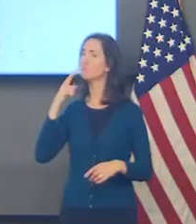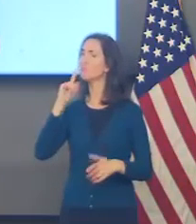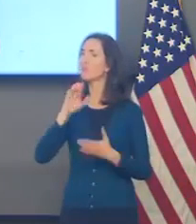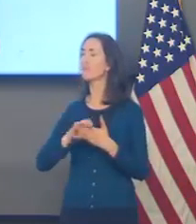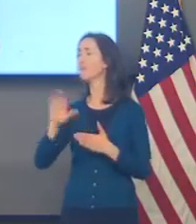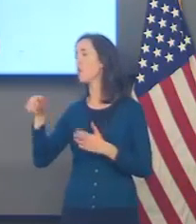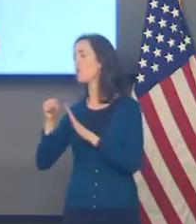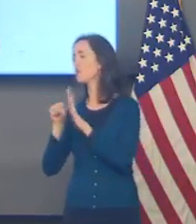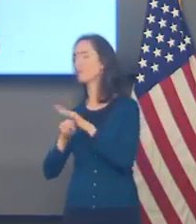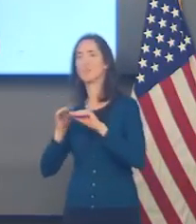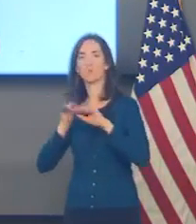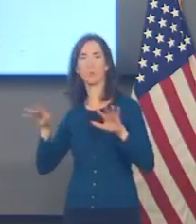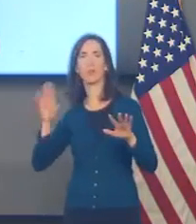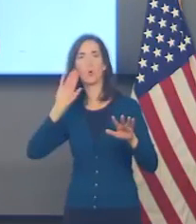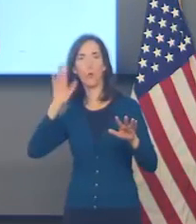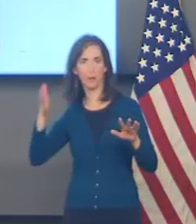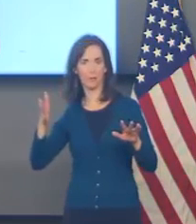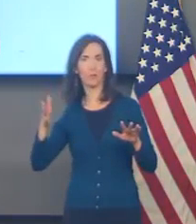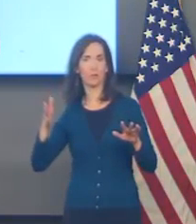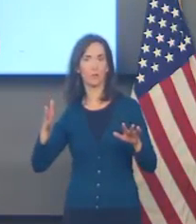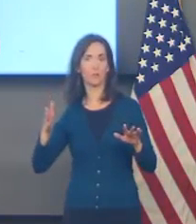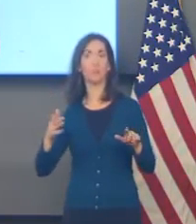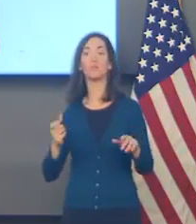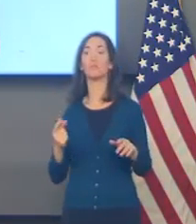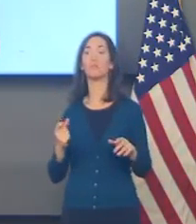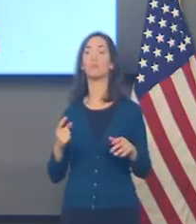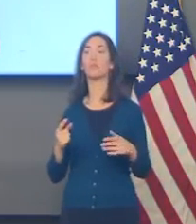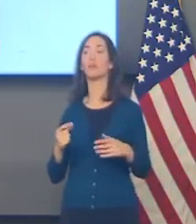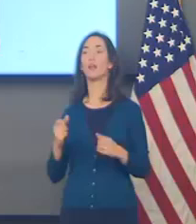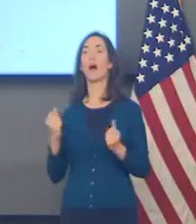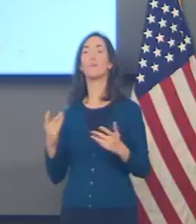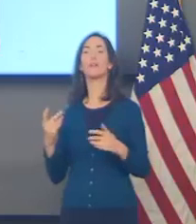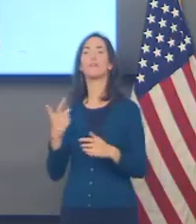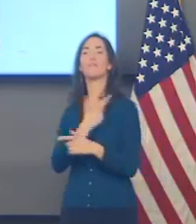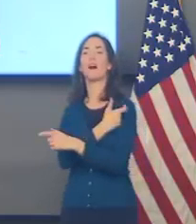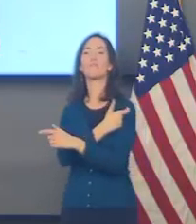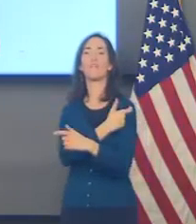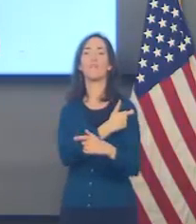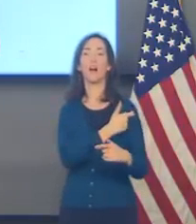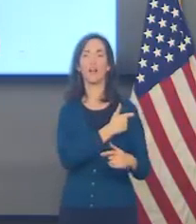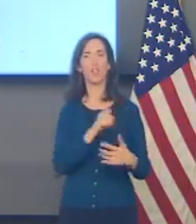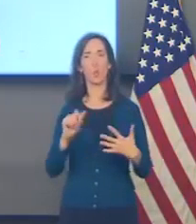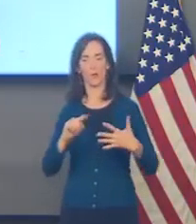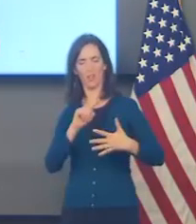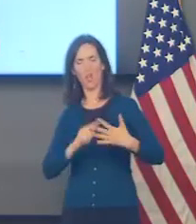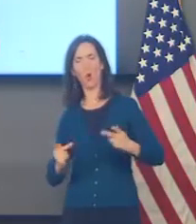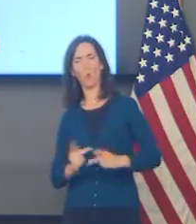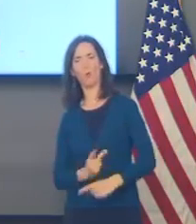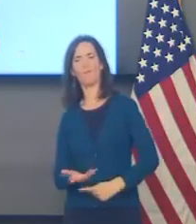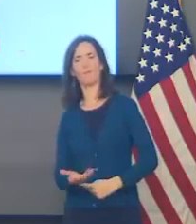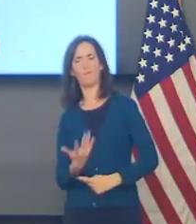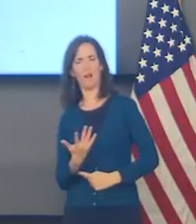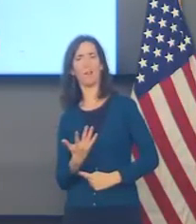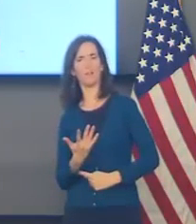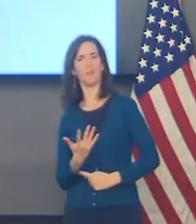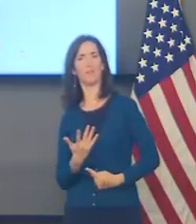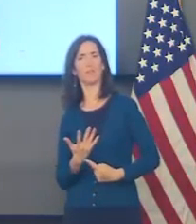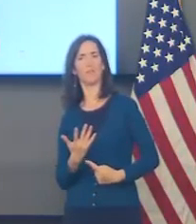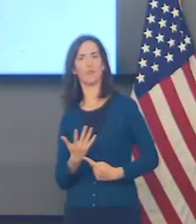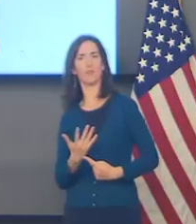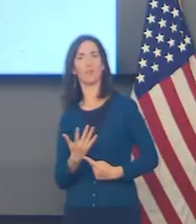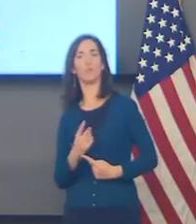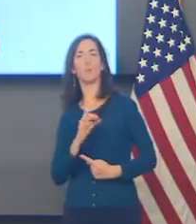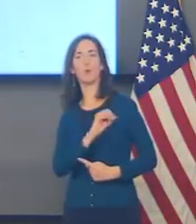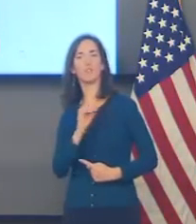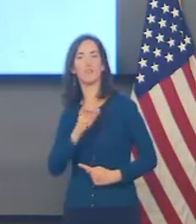And while we remain in the bottom five states for vaccinations, there's a whole lot of states that are only a few percentage points above us. And